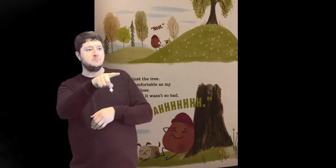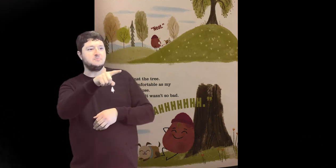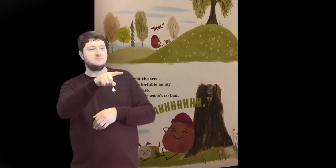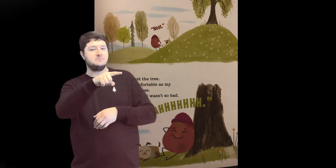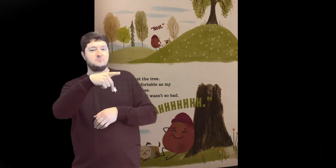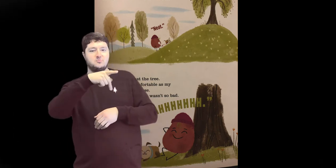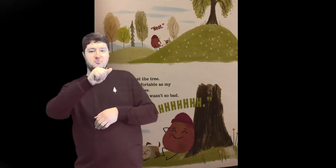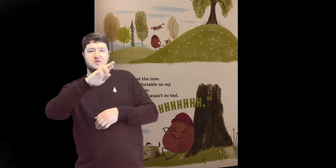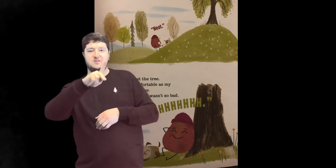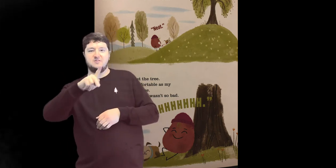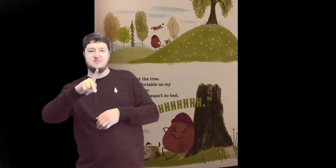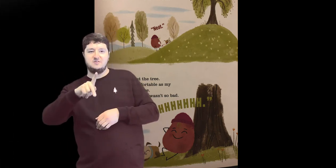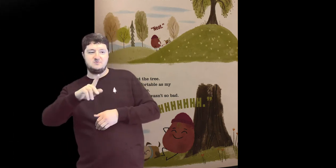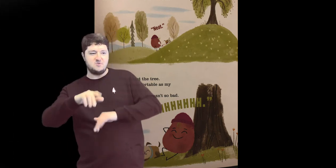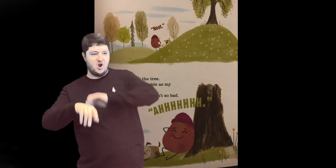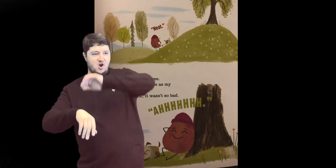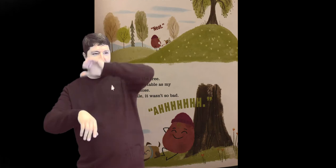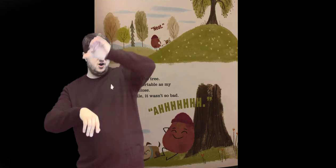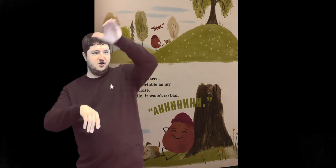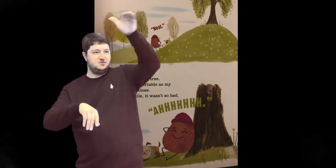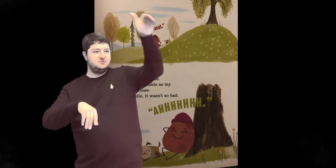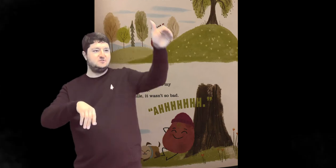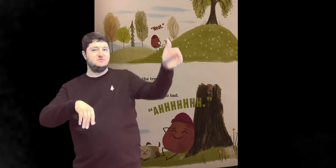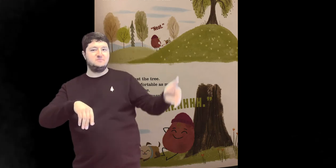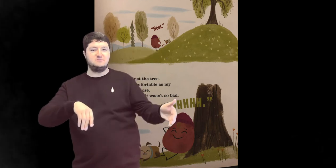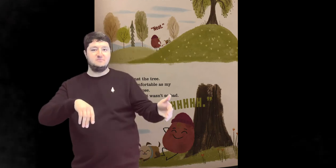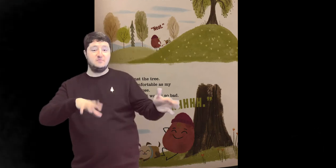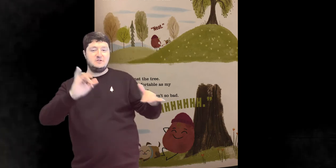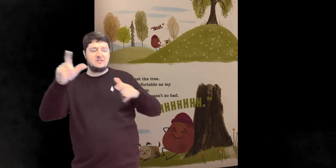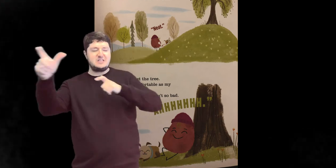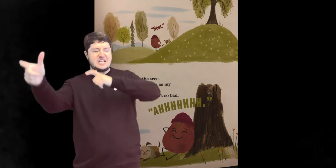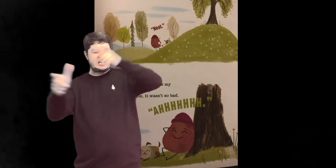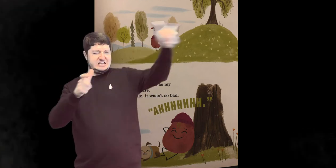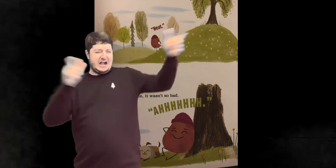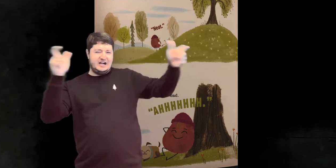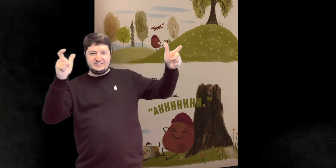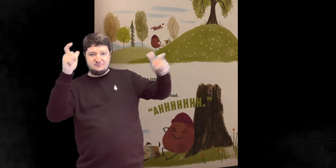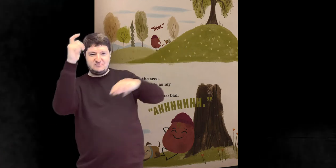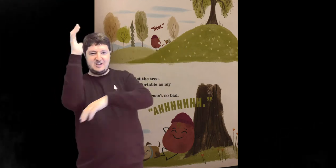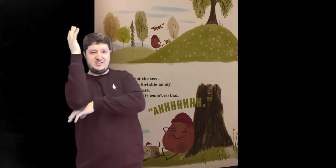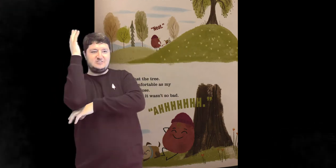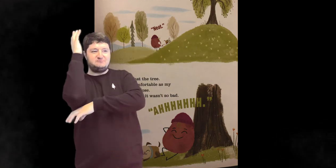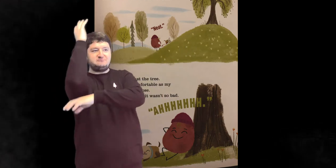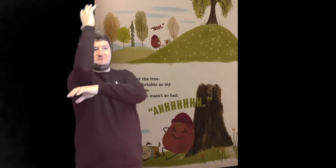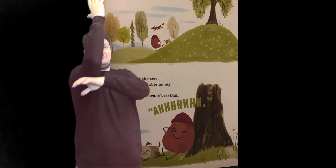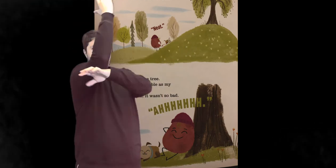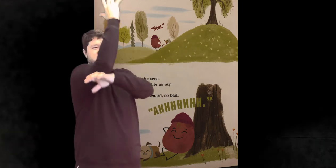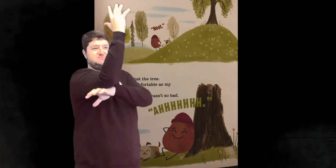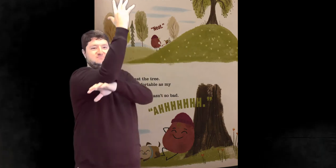Eventually I found a park With a hill There was a massive tree on top